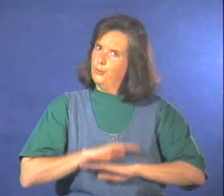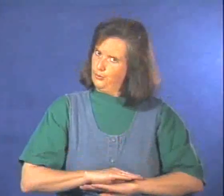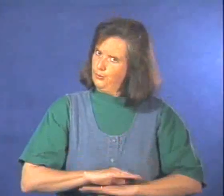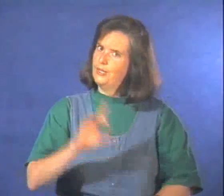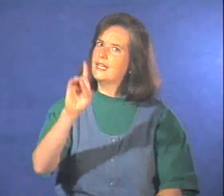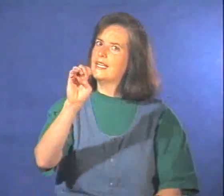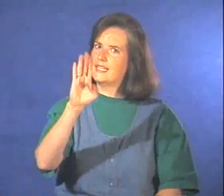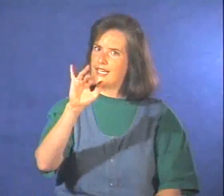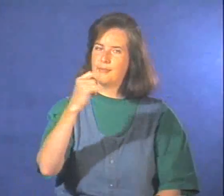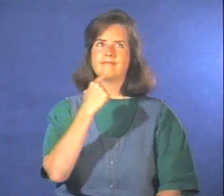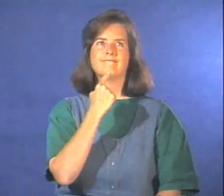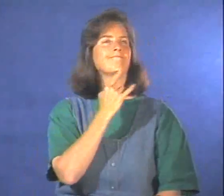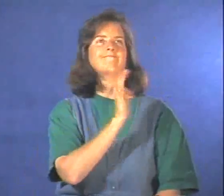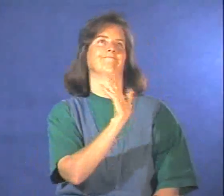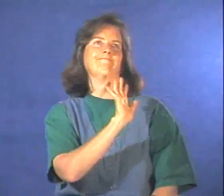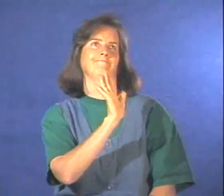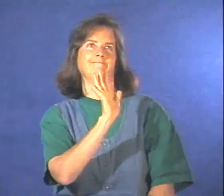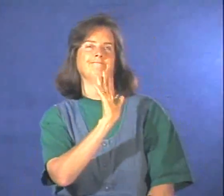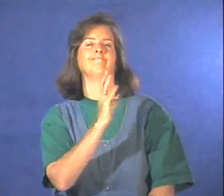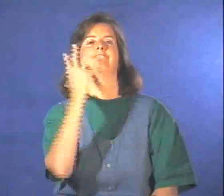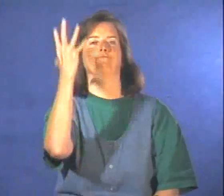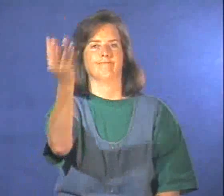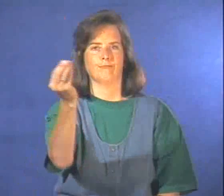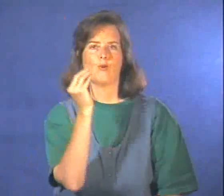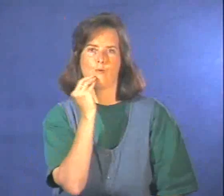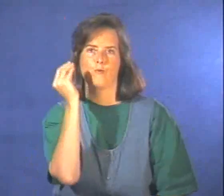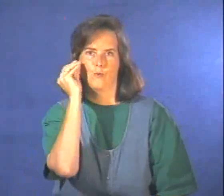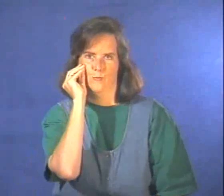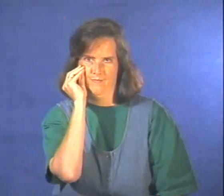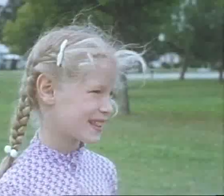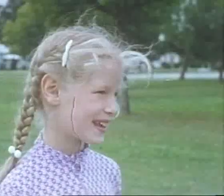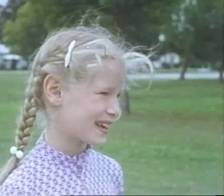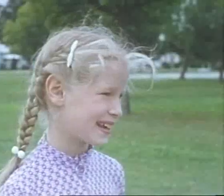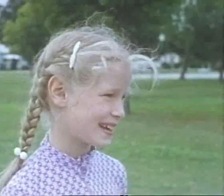Debbie says, no, thank you, and leaves for home.